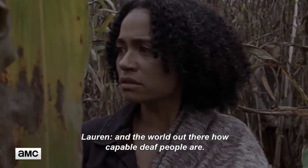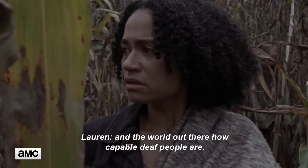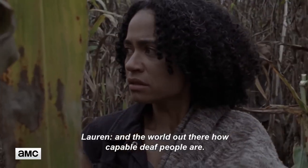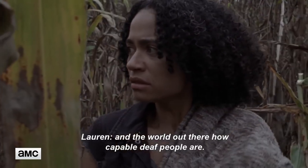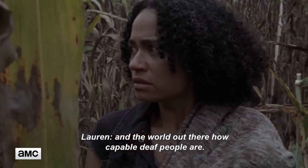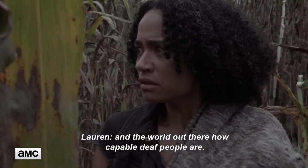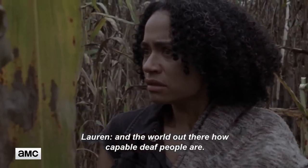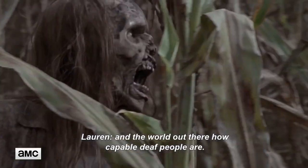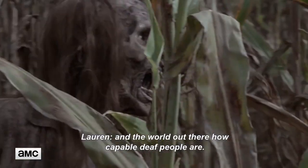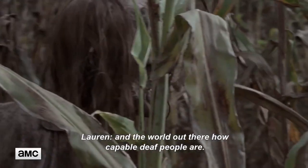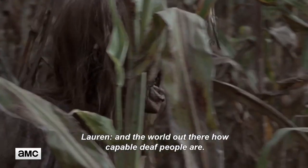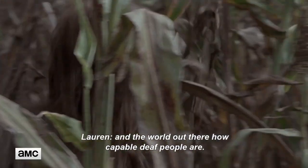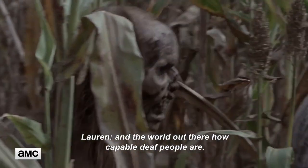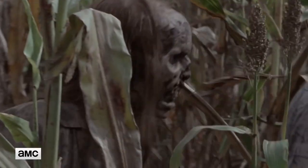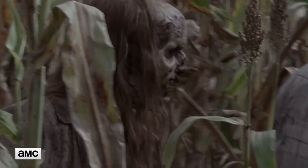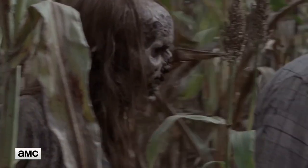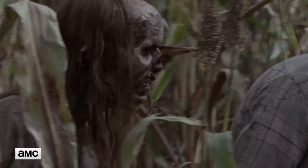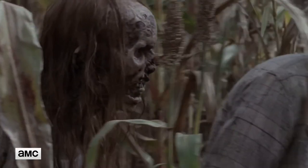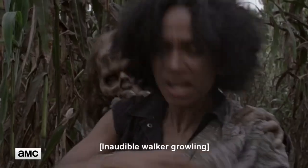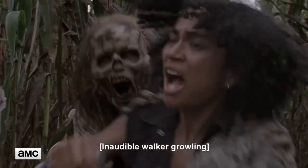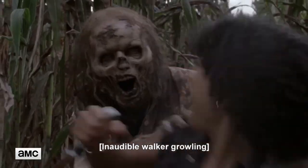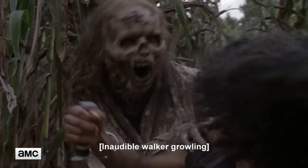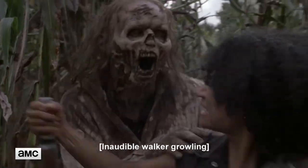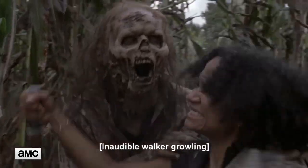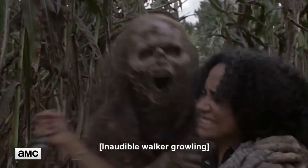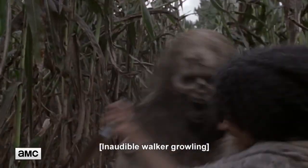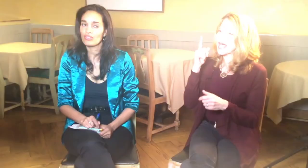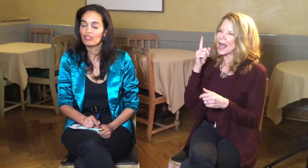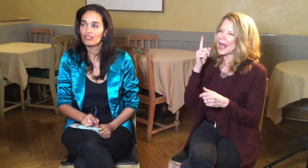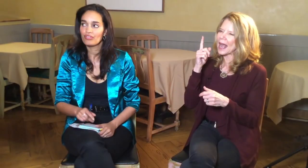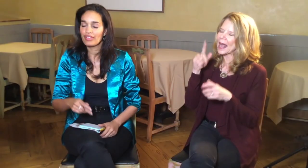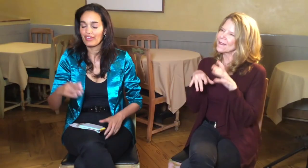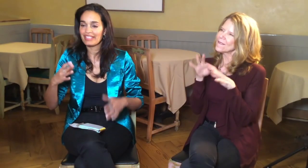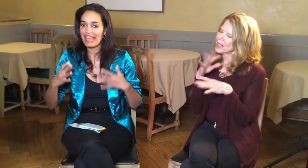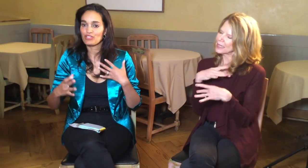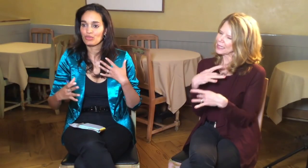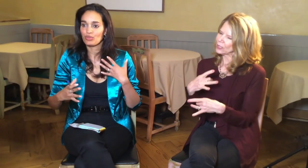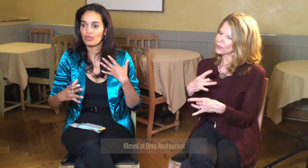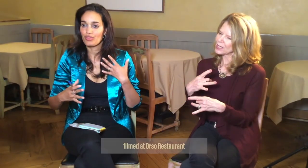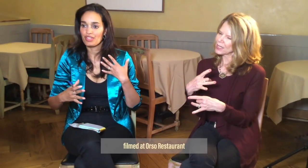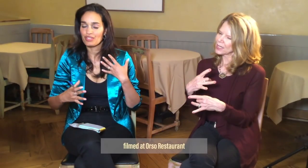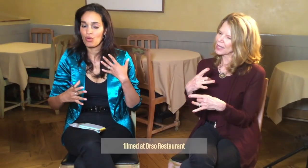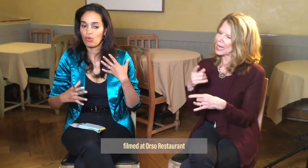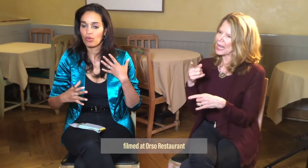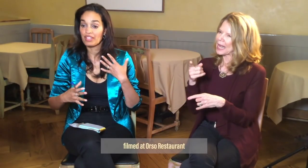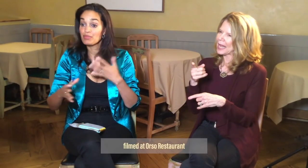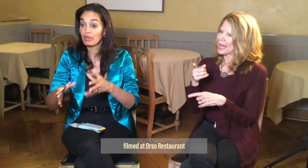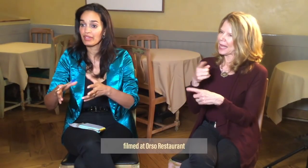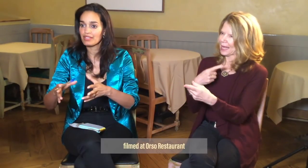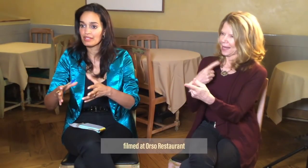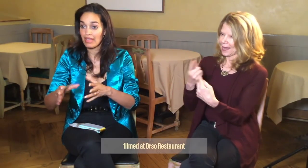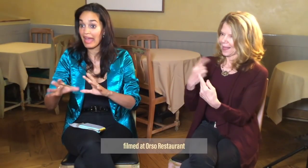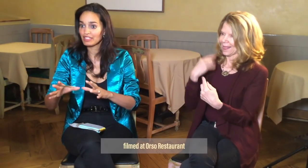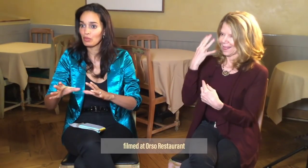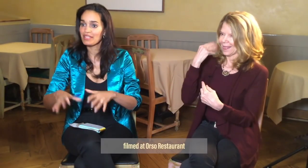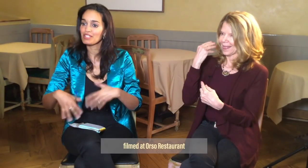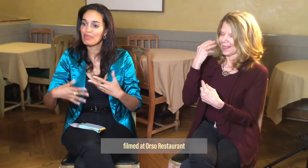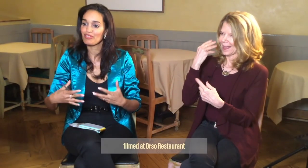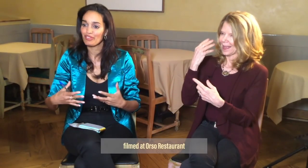capable deaf people are. I just find it interesting how very natural this whole experience acting-wise has been for